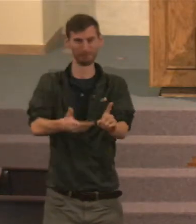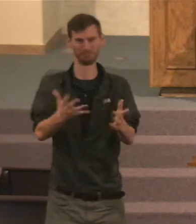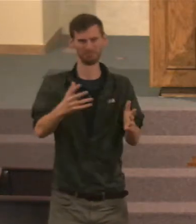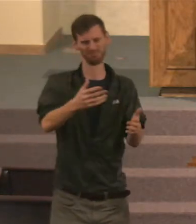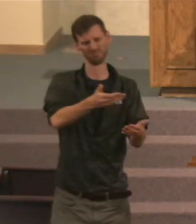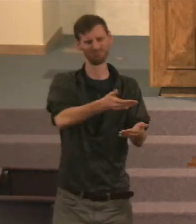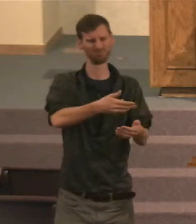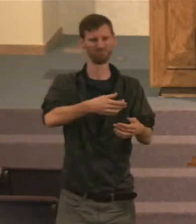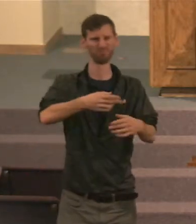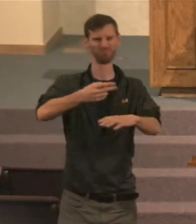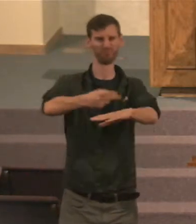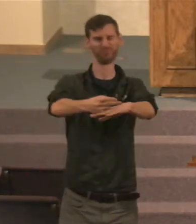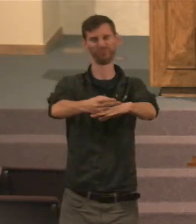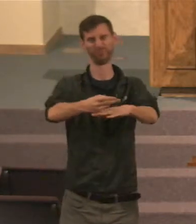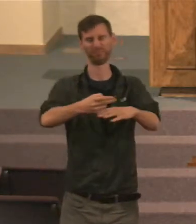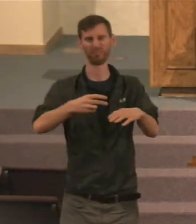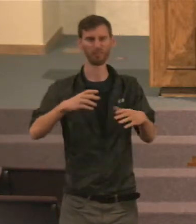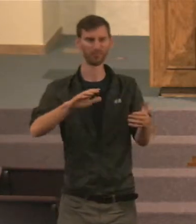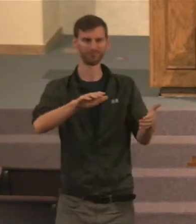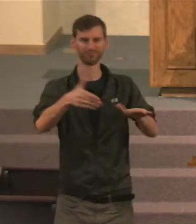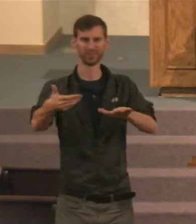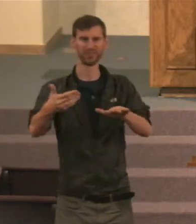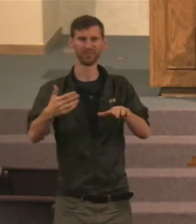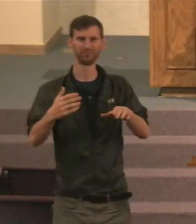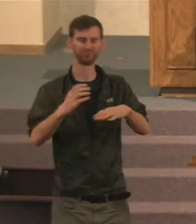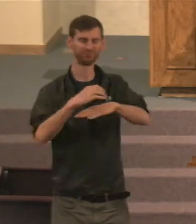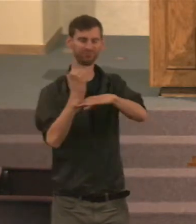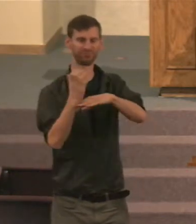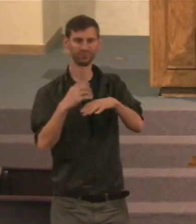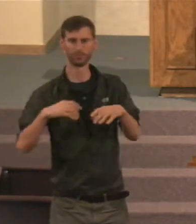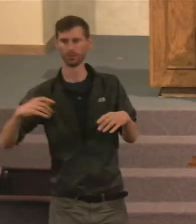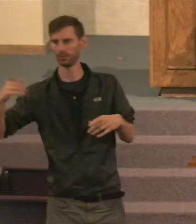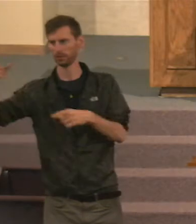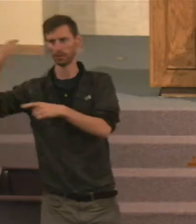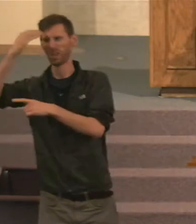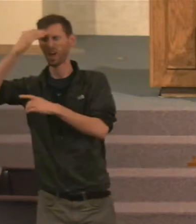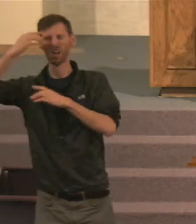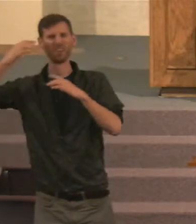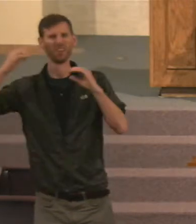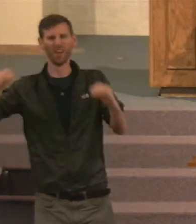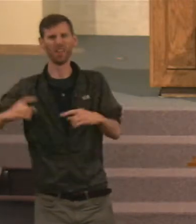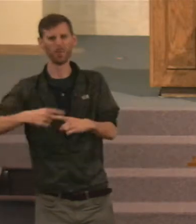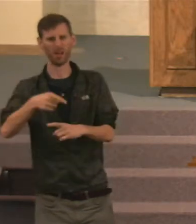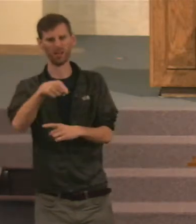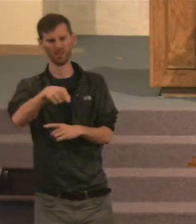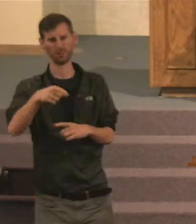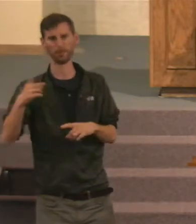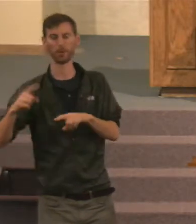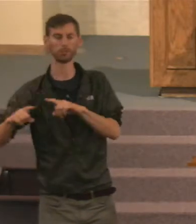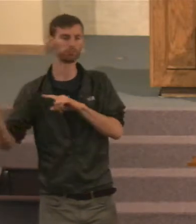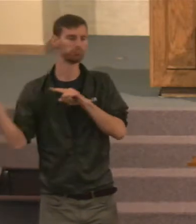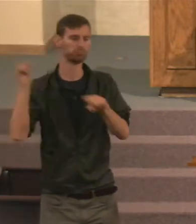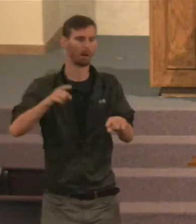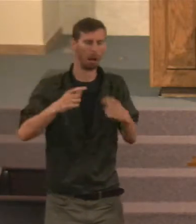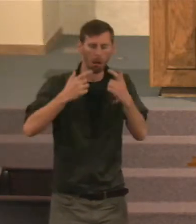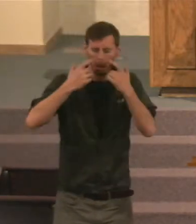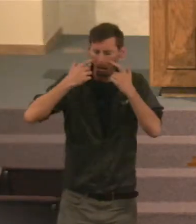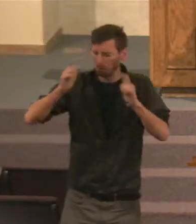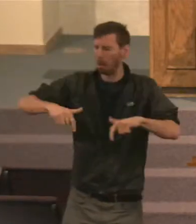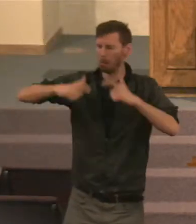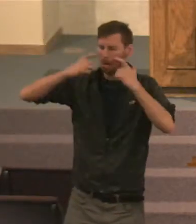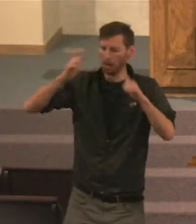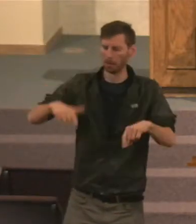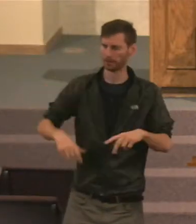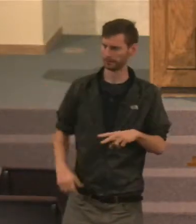The way they would carry on. There are some people who do that. But back then, there were people that did that, you know, for